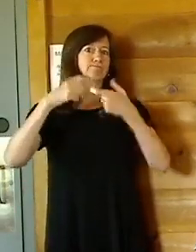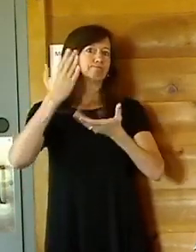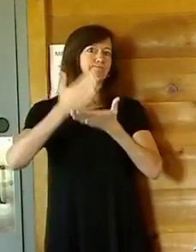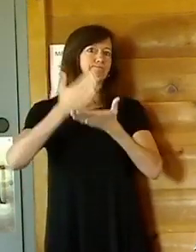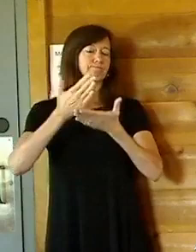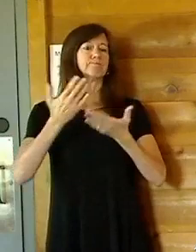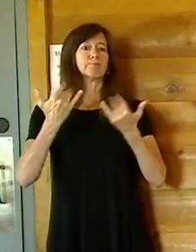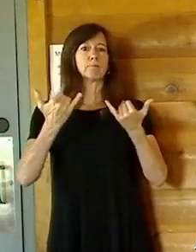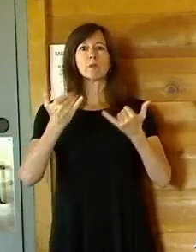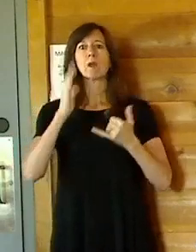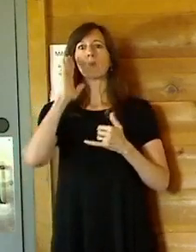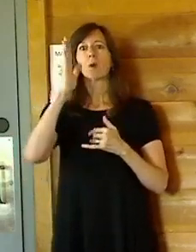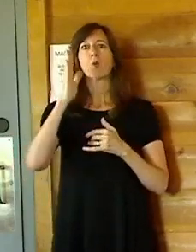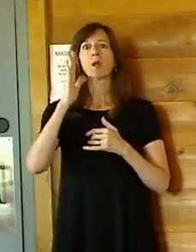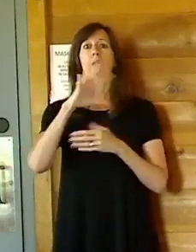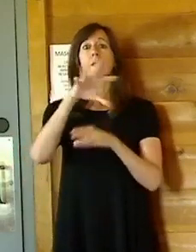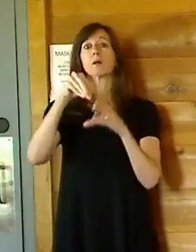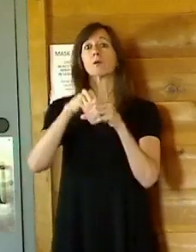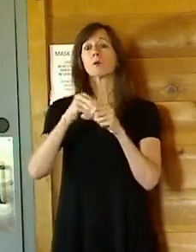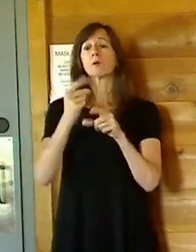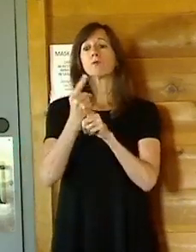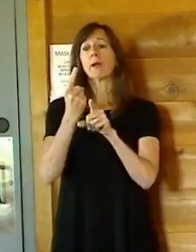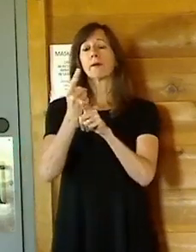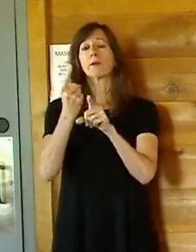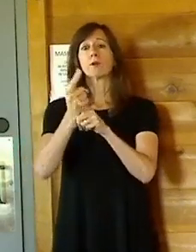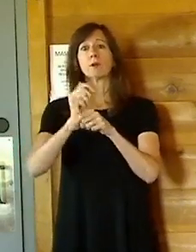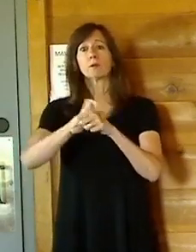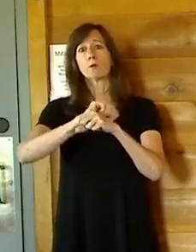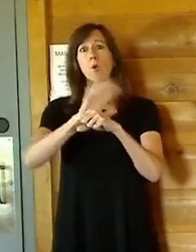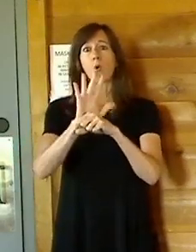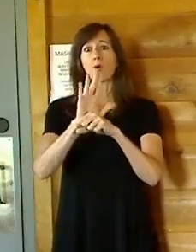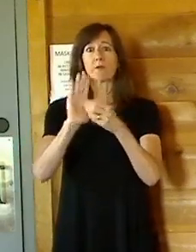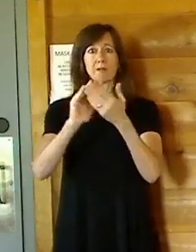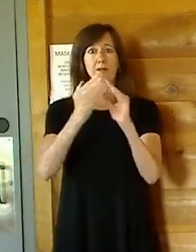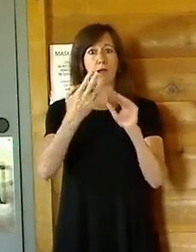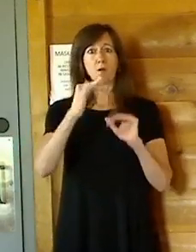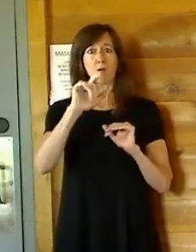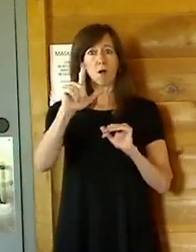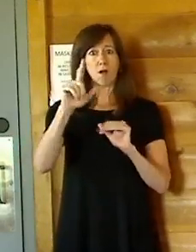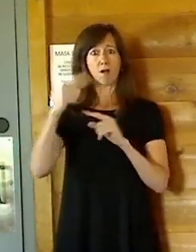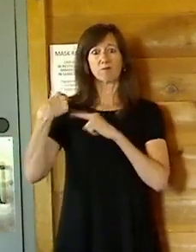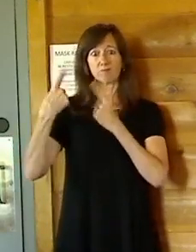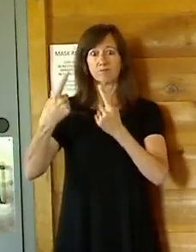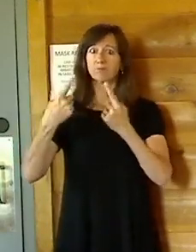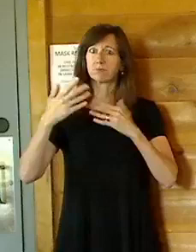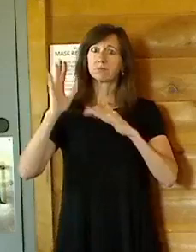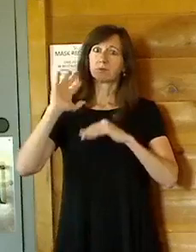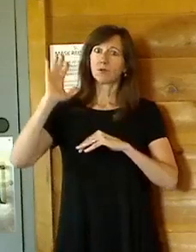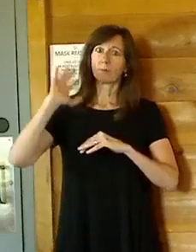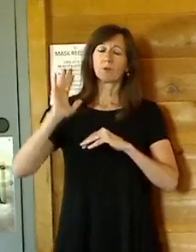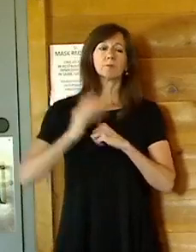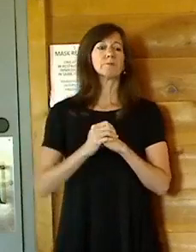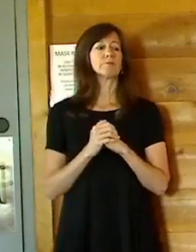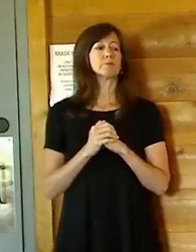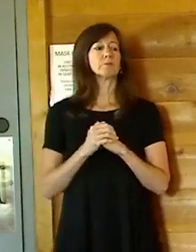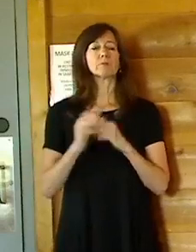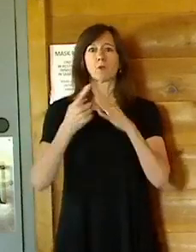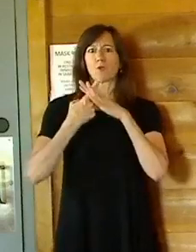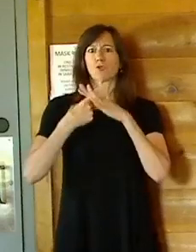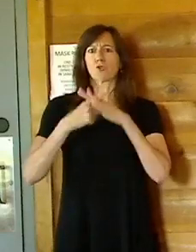COVID town hall forums. We have been at it together since last March,